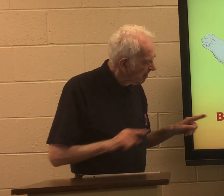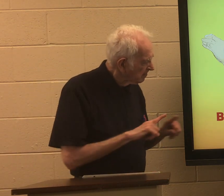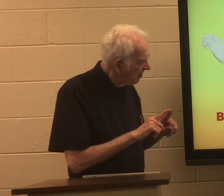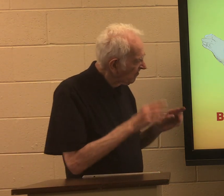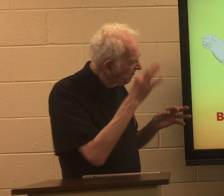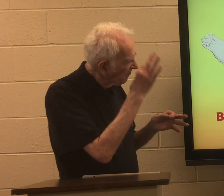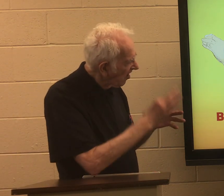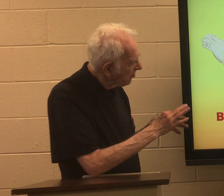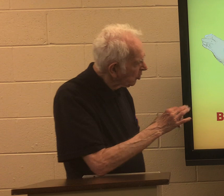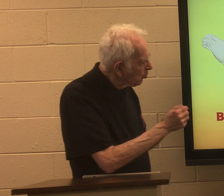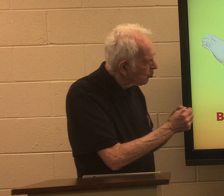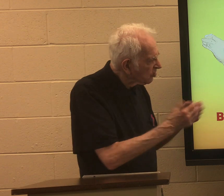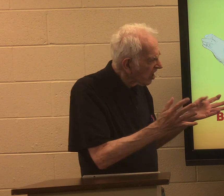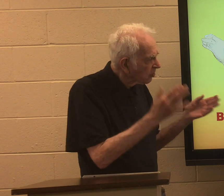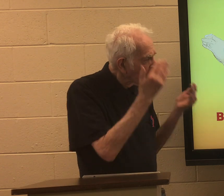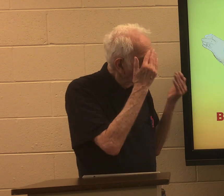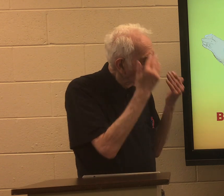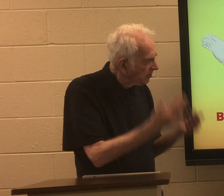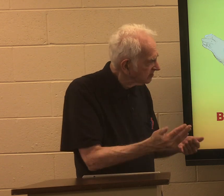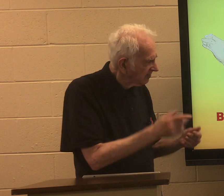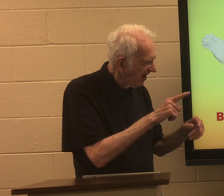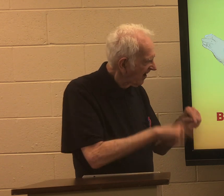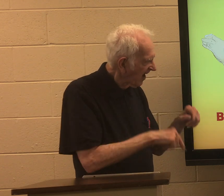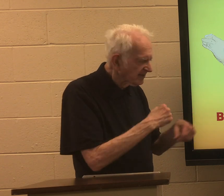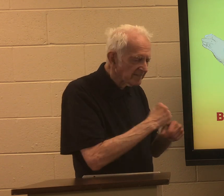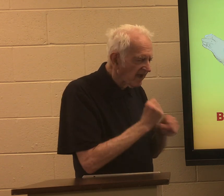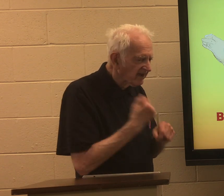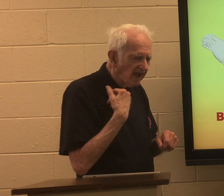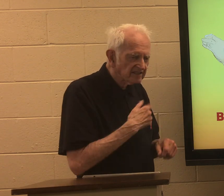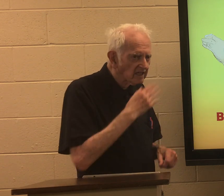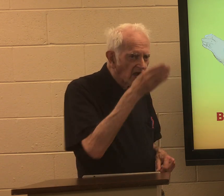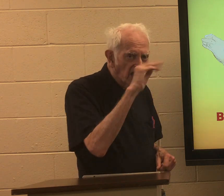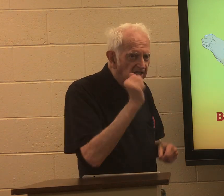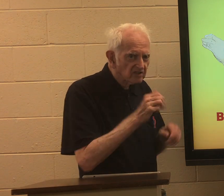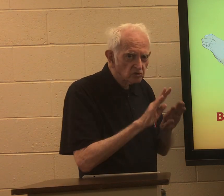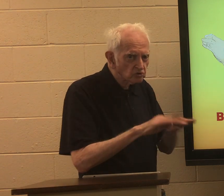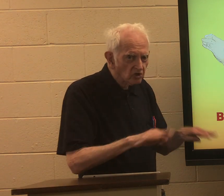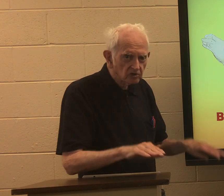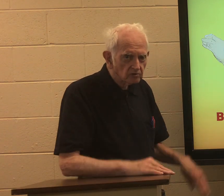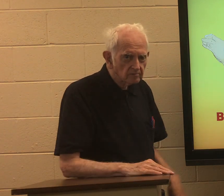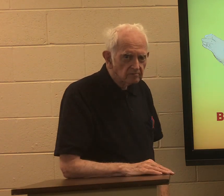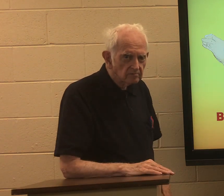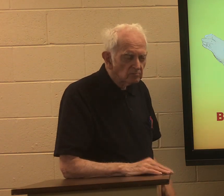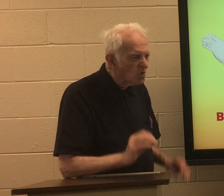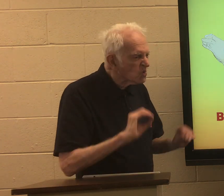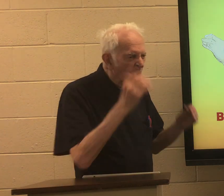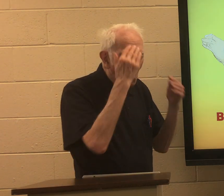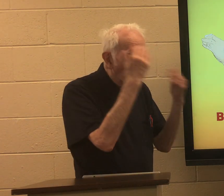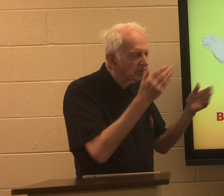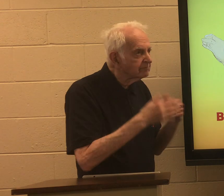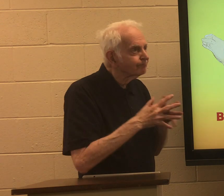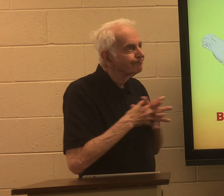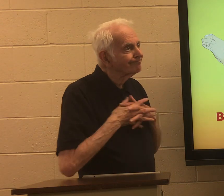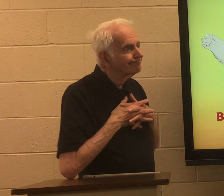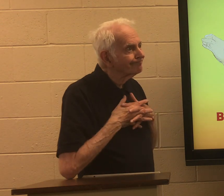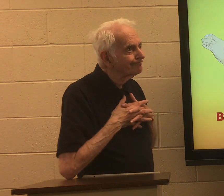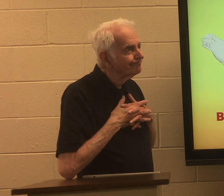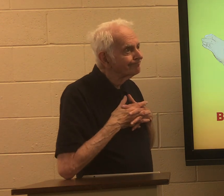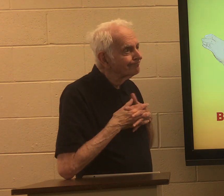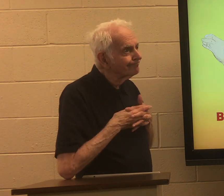but faith without obedience cannot make us God's children we just sit